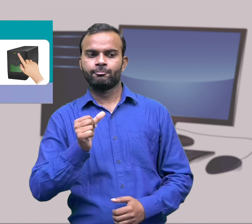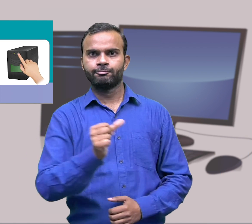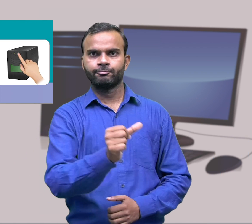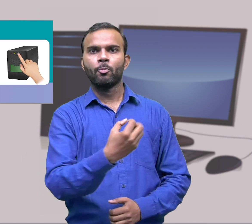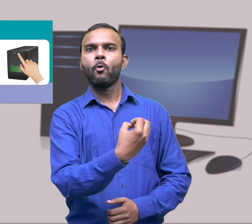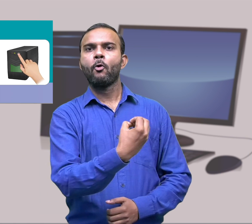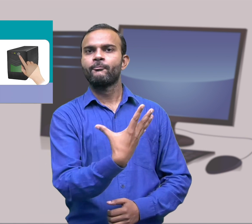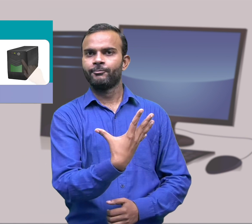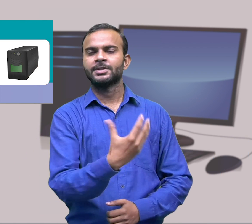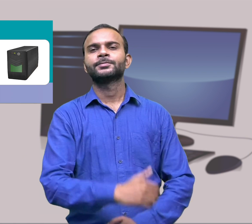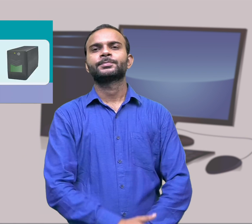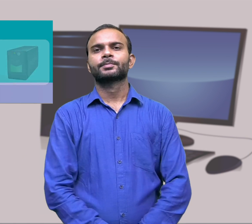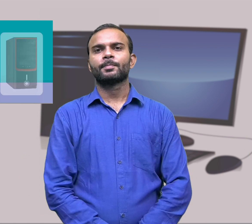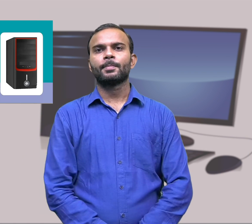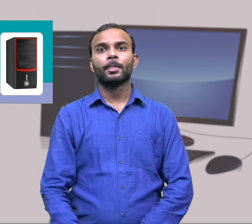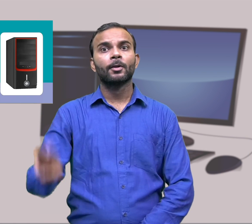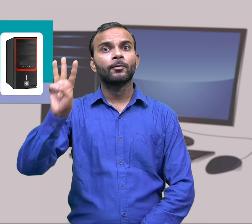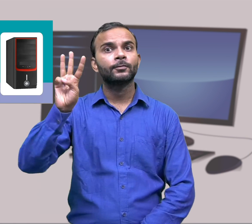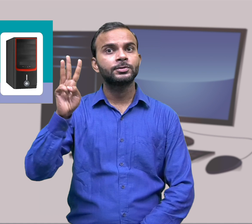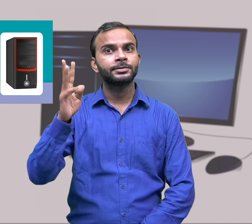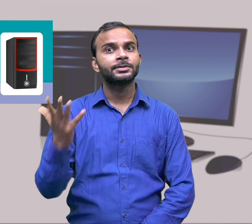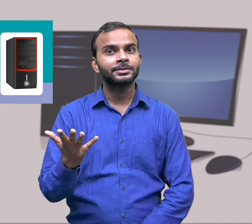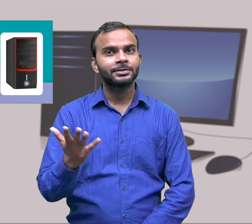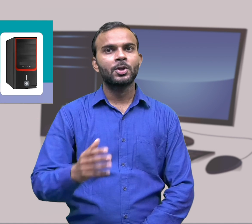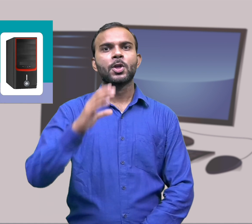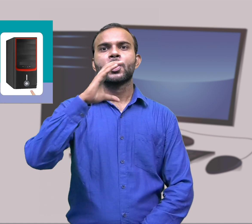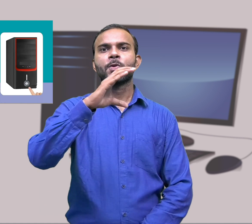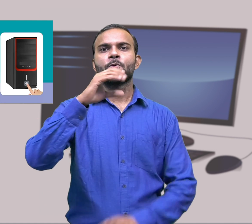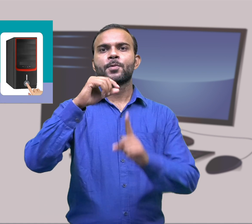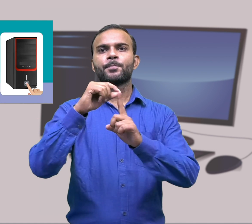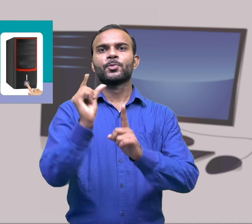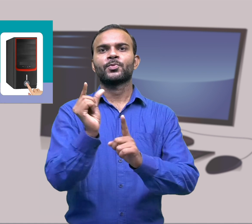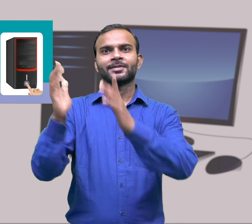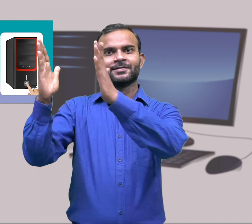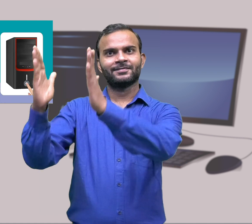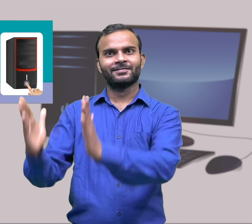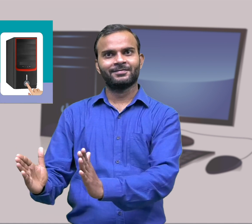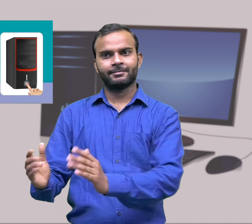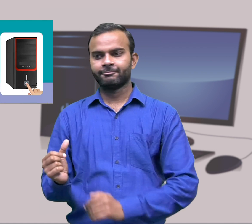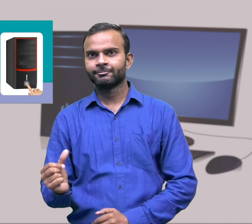UPS. Step 3. Switch on the CPU.